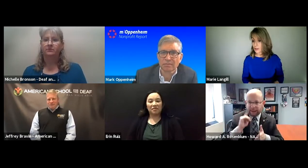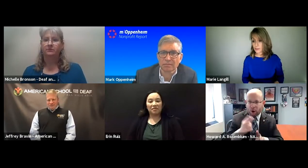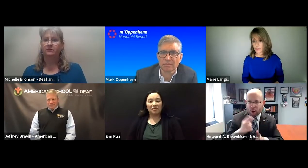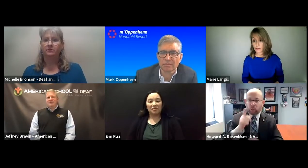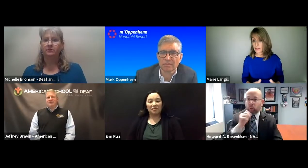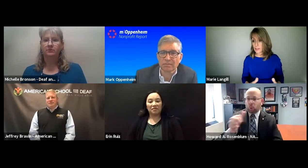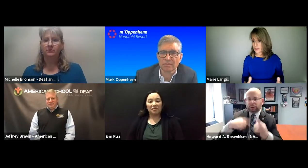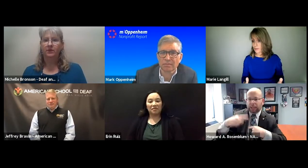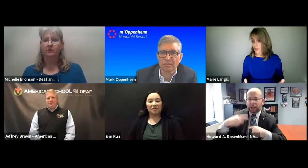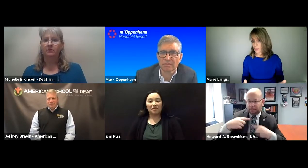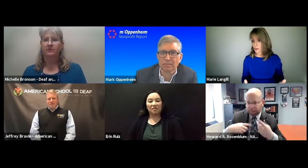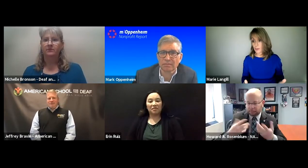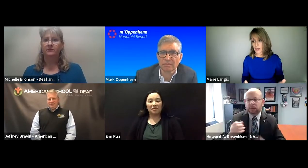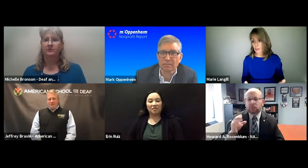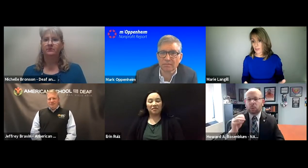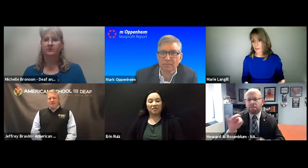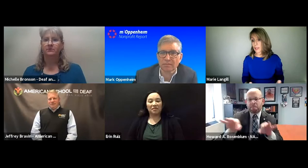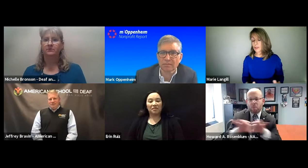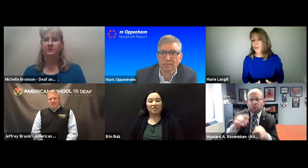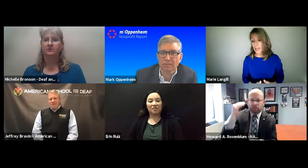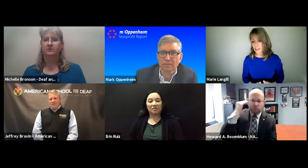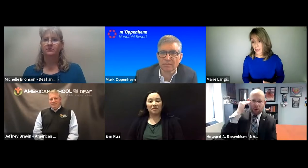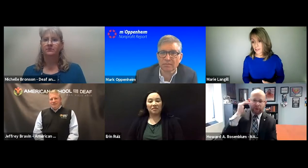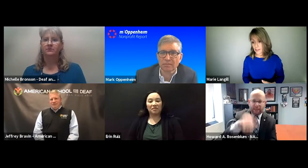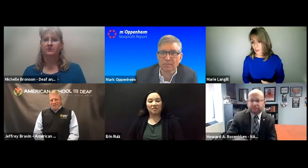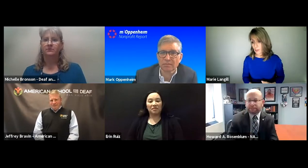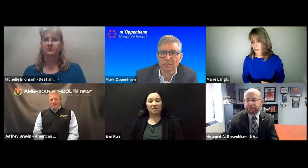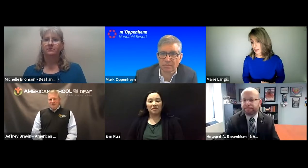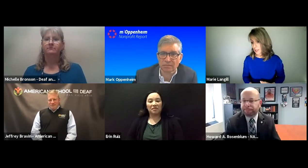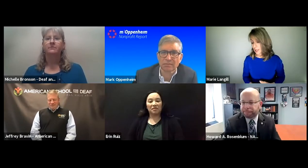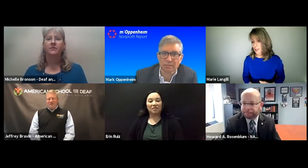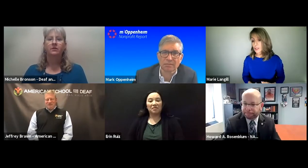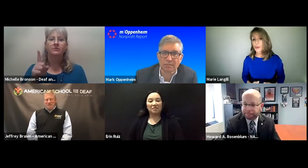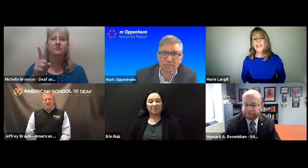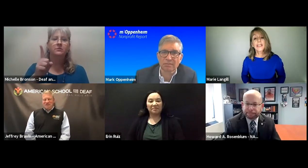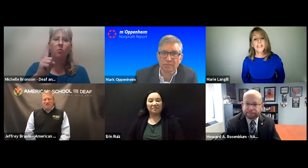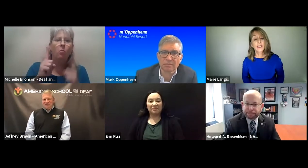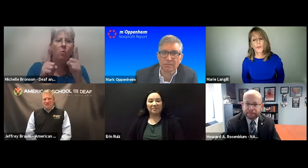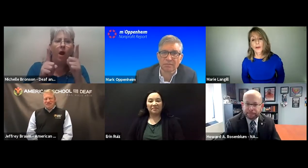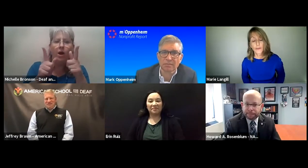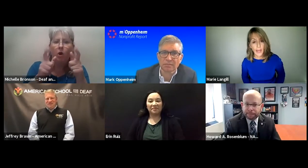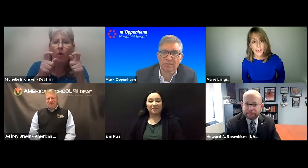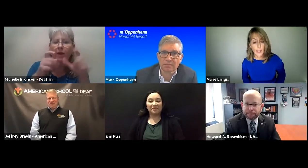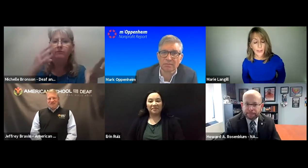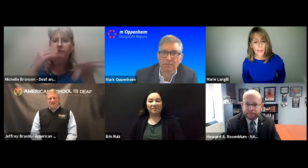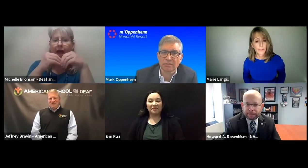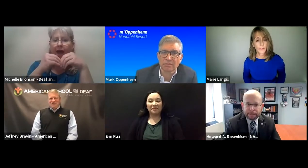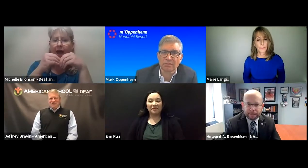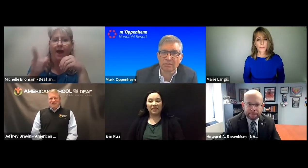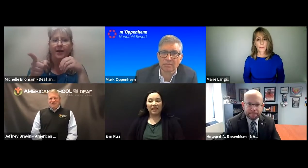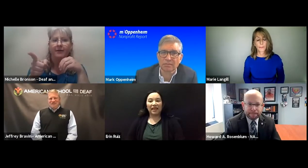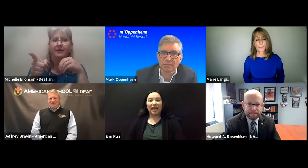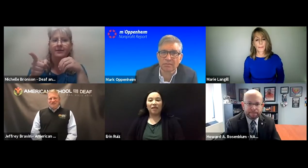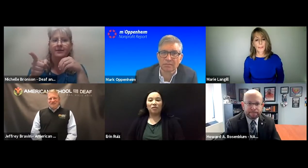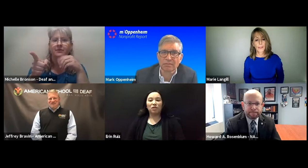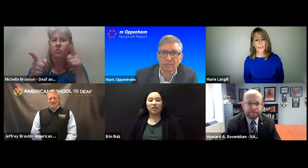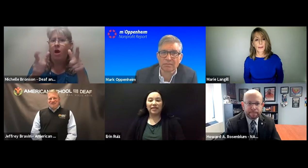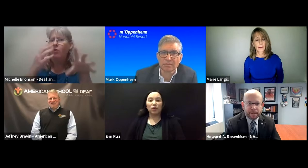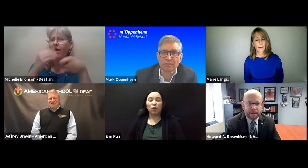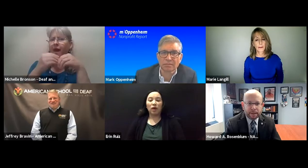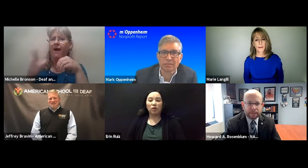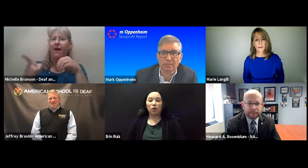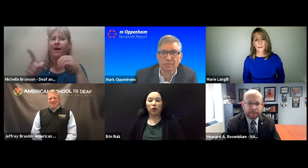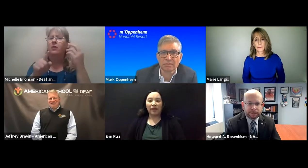That's also, is available to many people that do not sign, deaf people that don't sign. So we need to see more of that happening. And